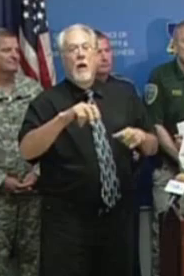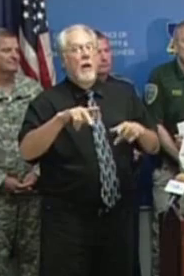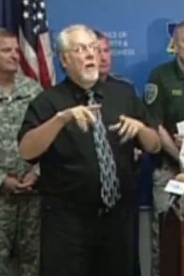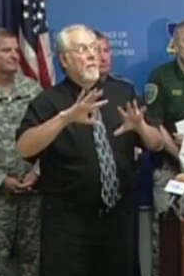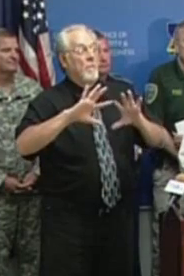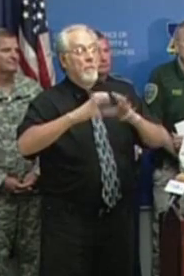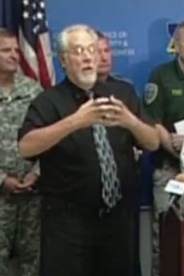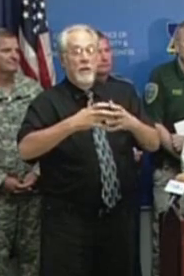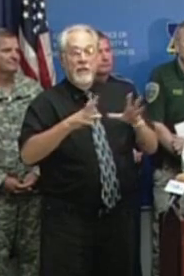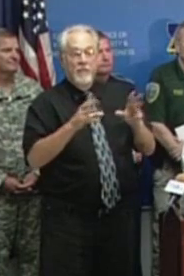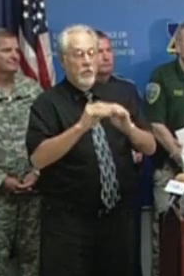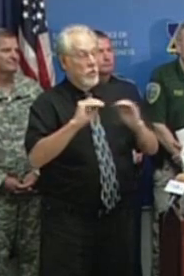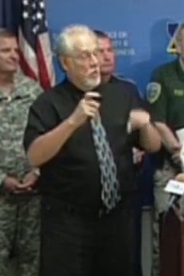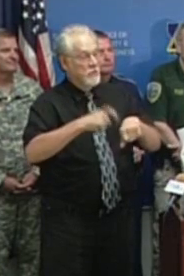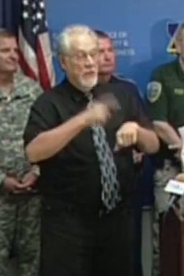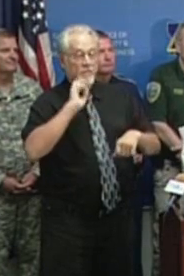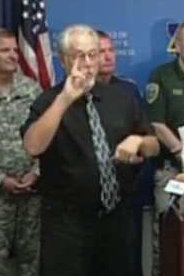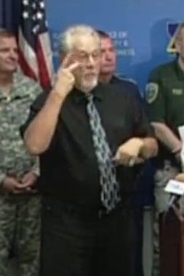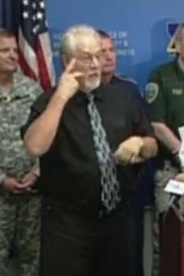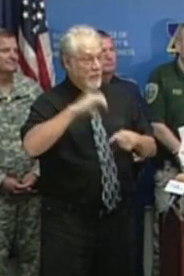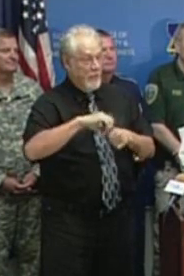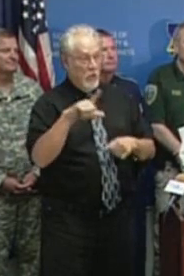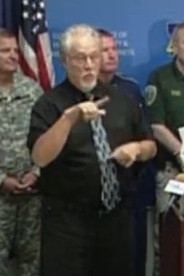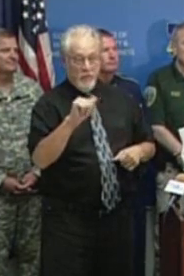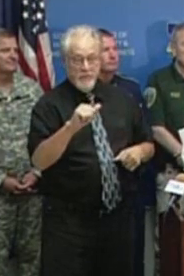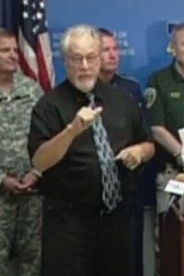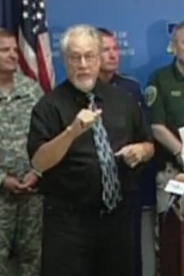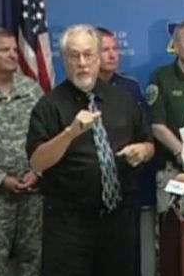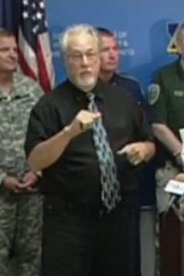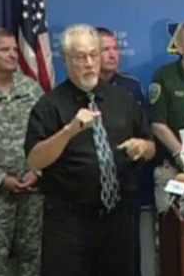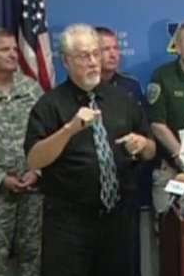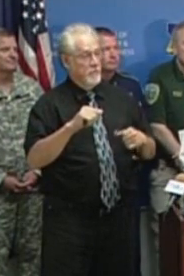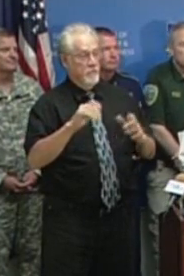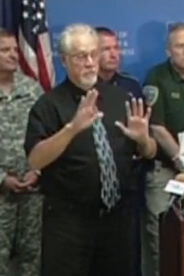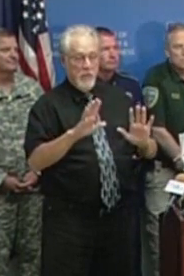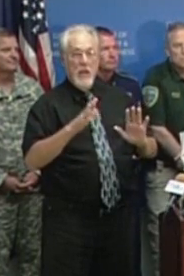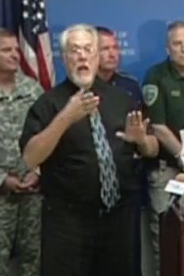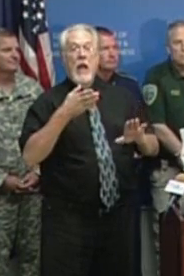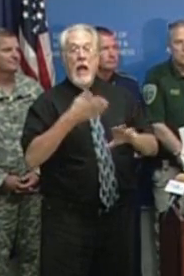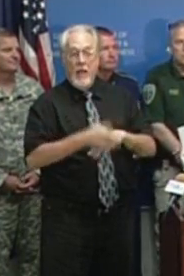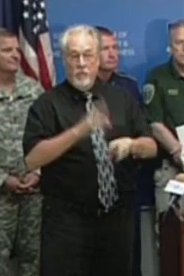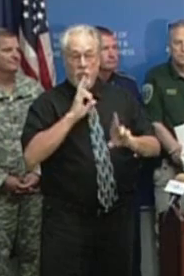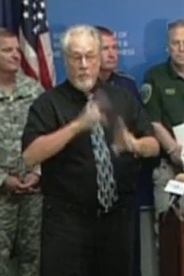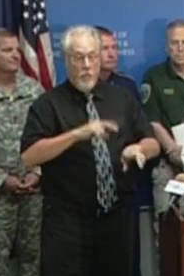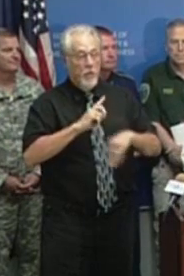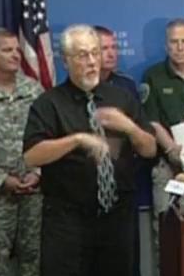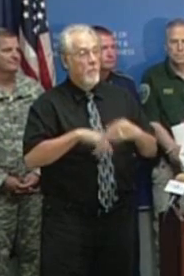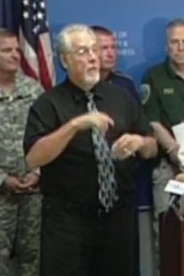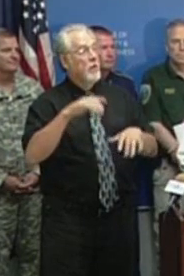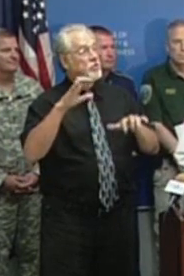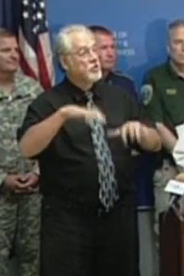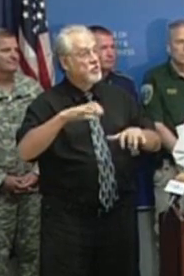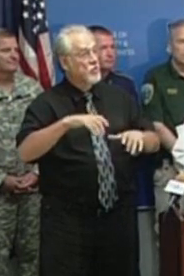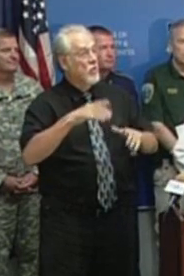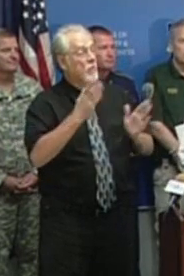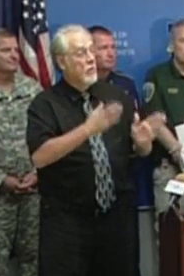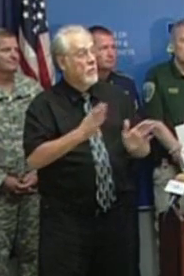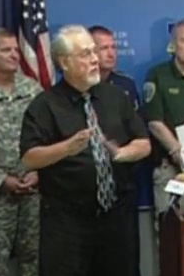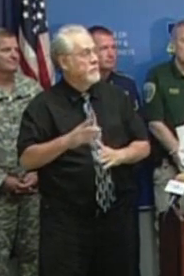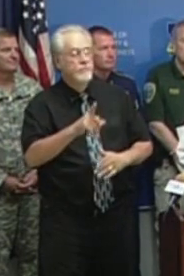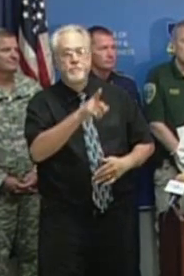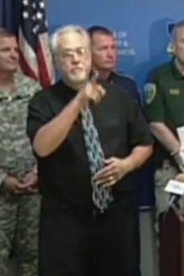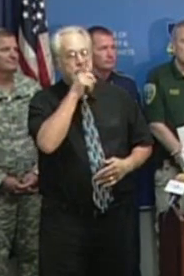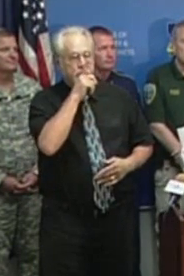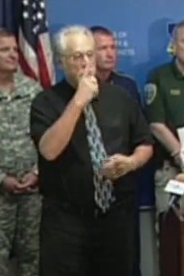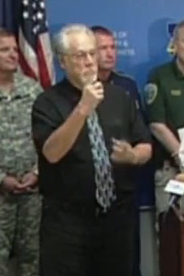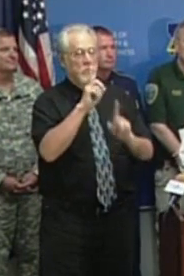interesting, but there's no time for politics here in Louisiana along our coast. After I make my report on storm preparations, I'm not going to be taking any questions on